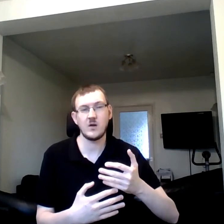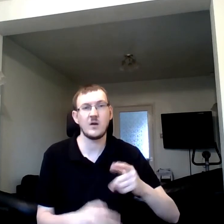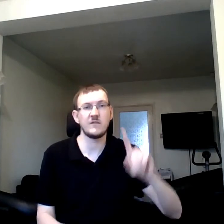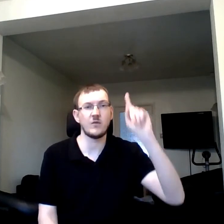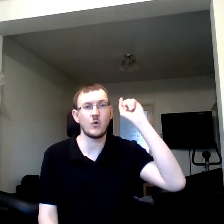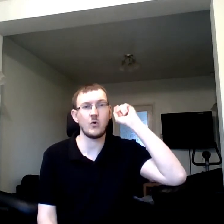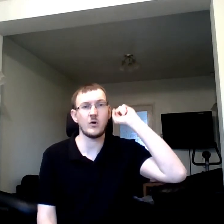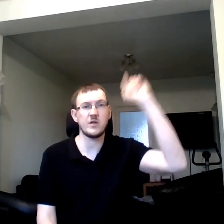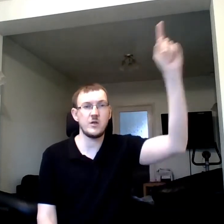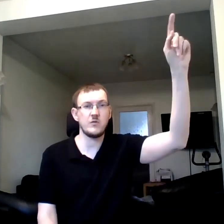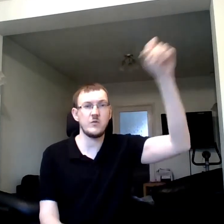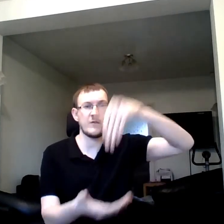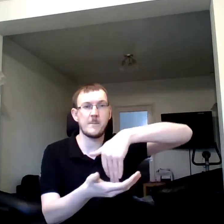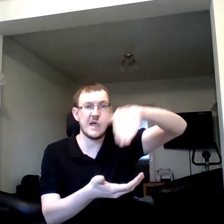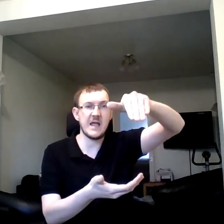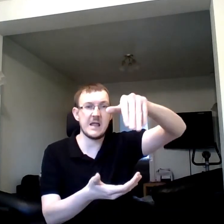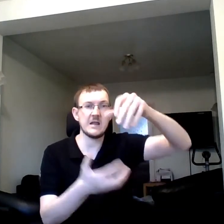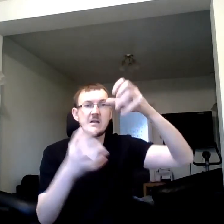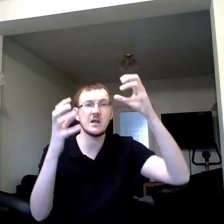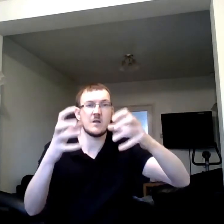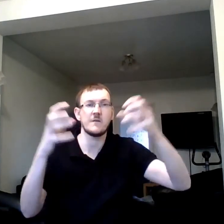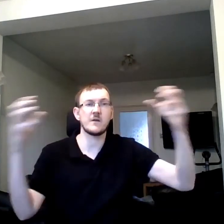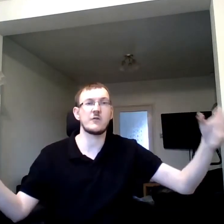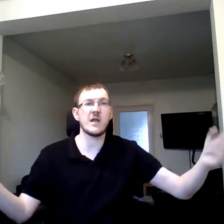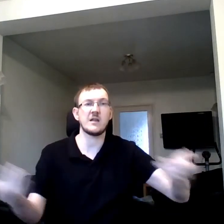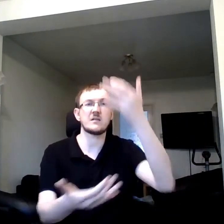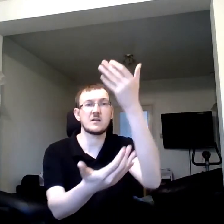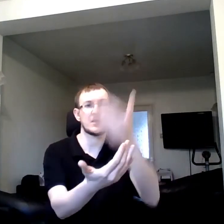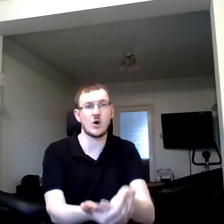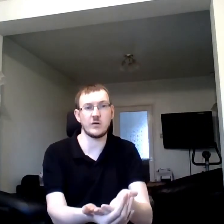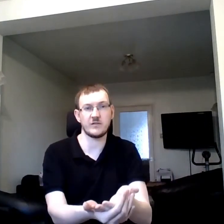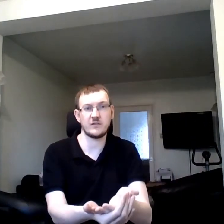For. Paid. The great. Cost.